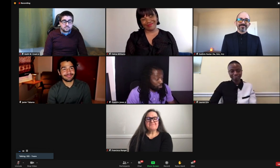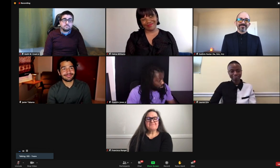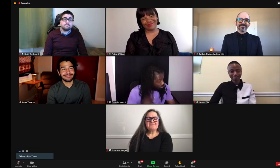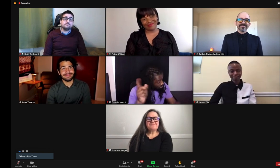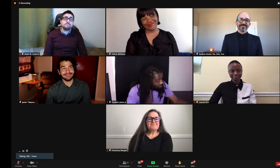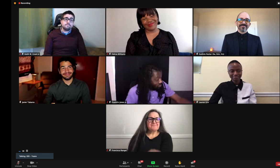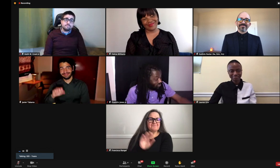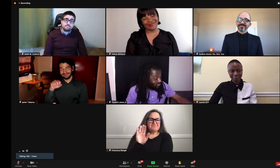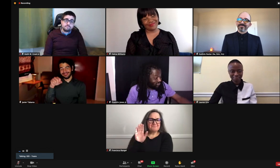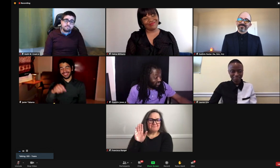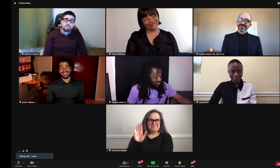knows?